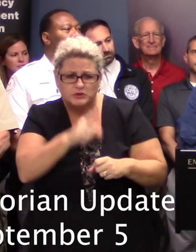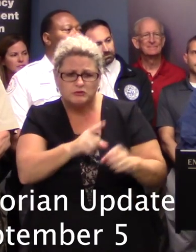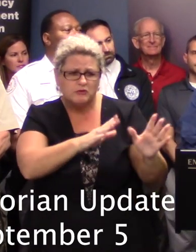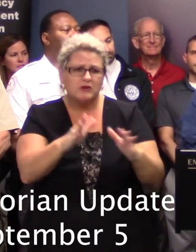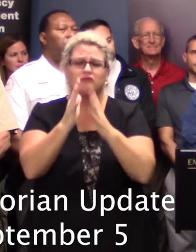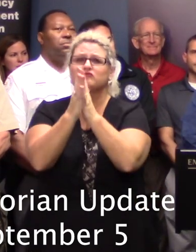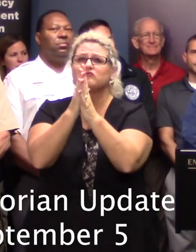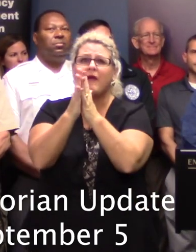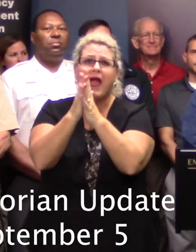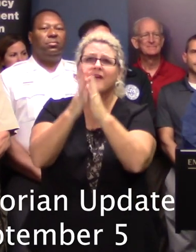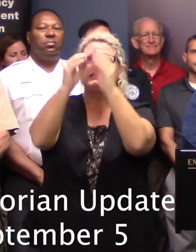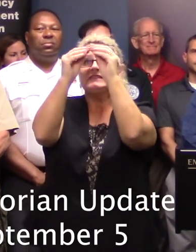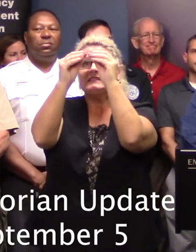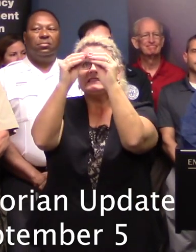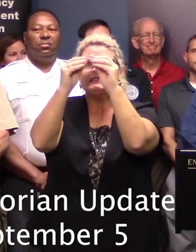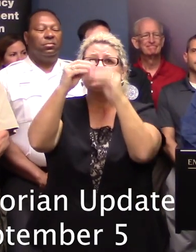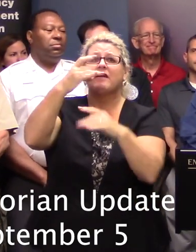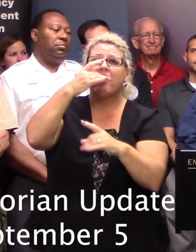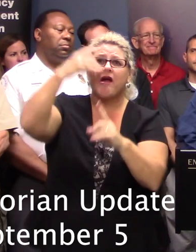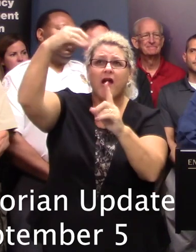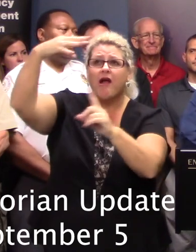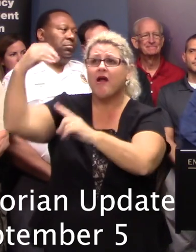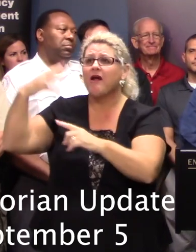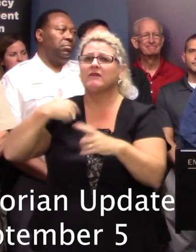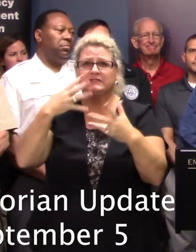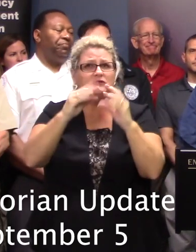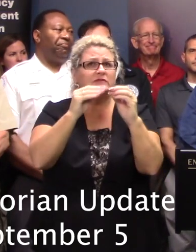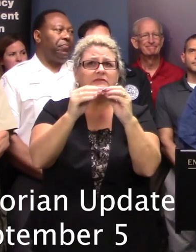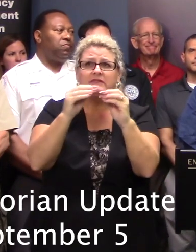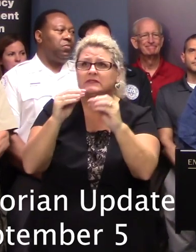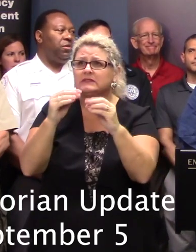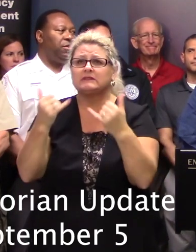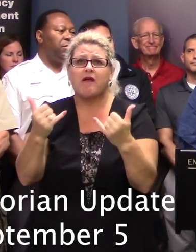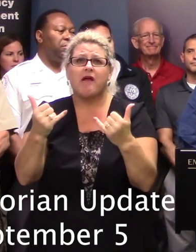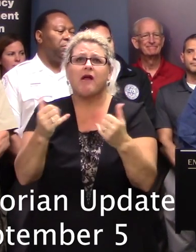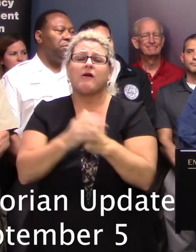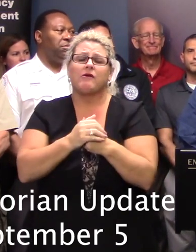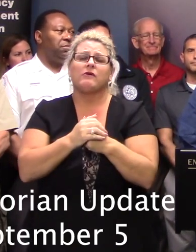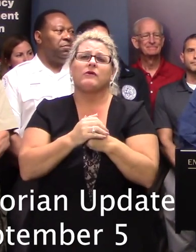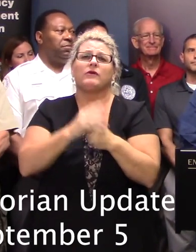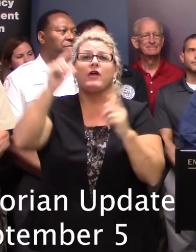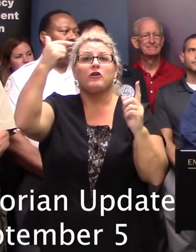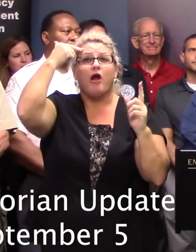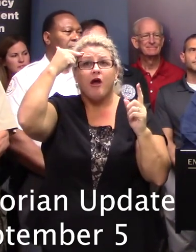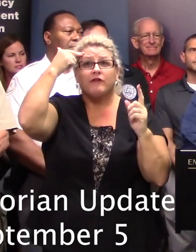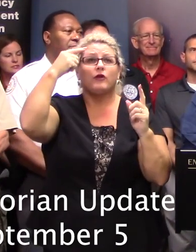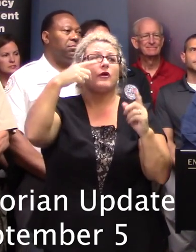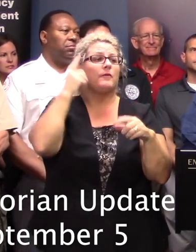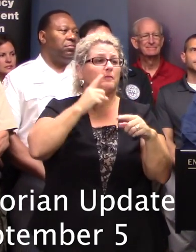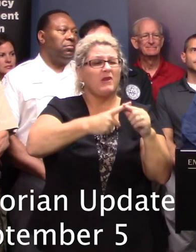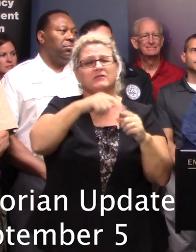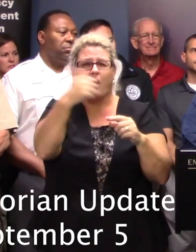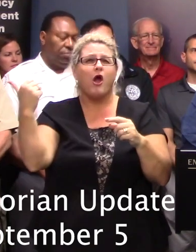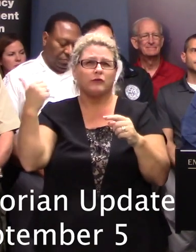traffic signal restoration work in some of these areas as required. As the governor and others have mentioned, we're still waiting for the